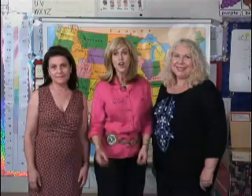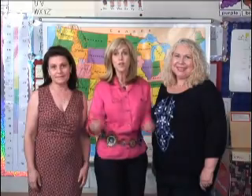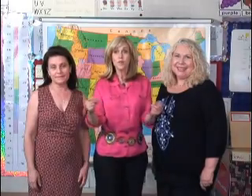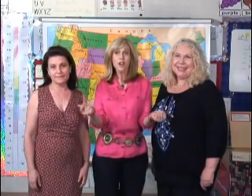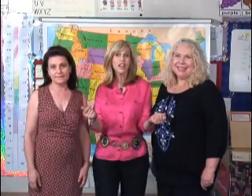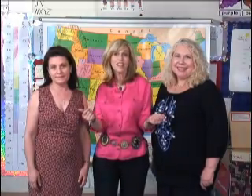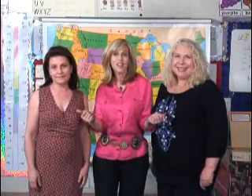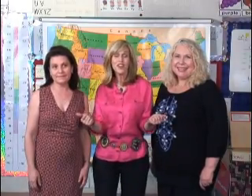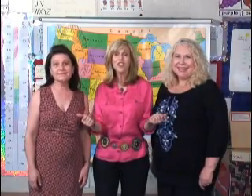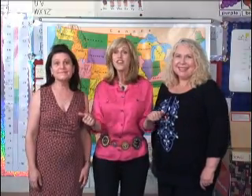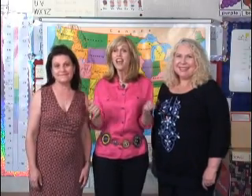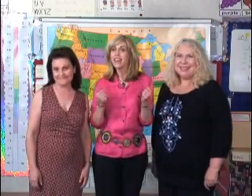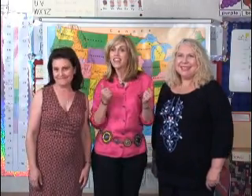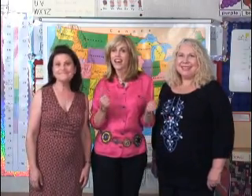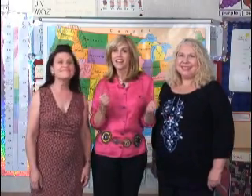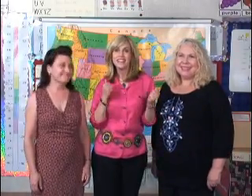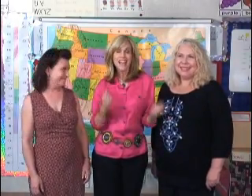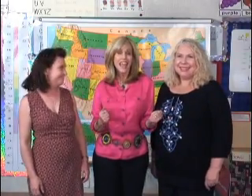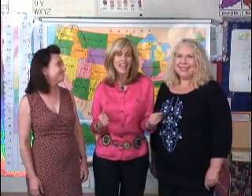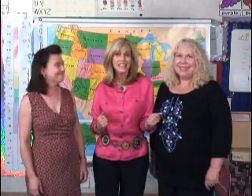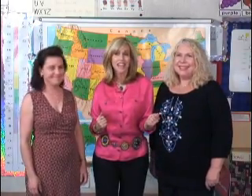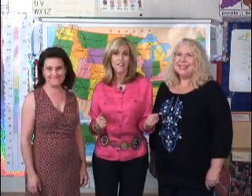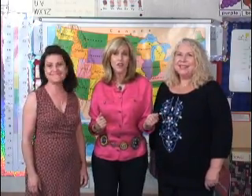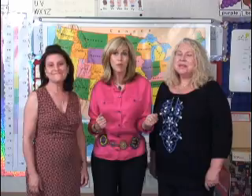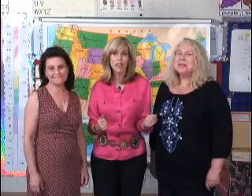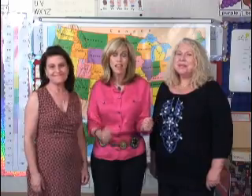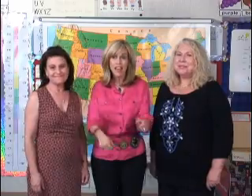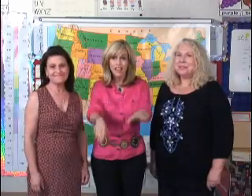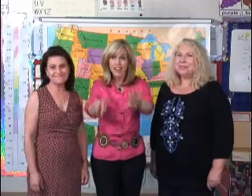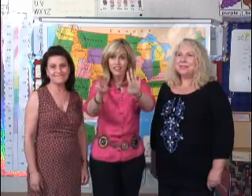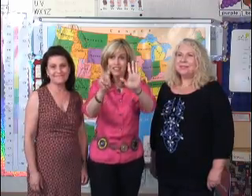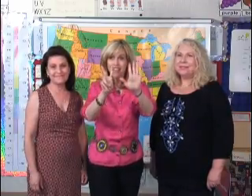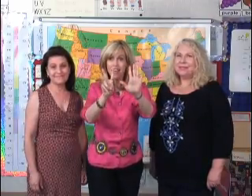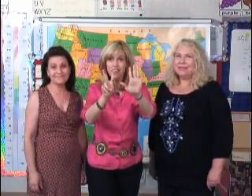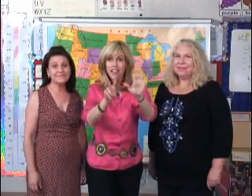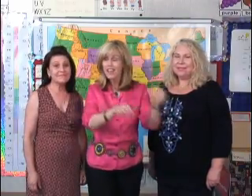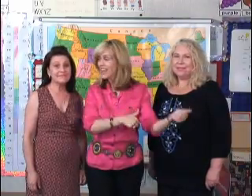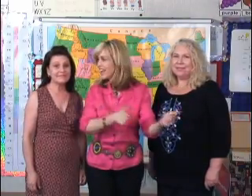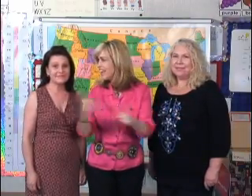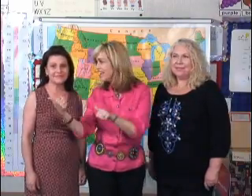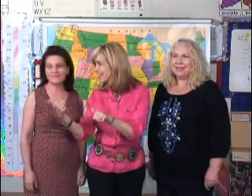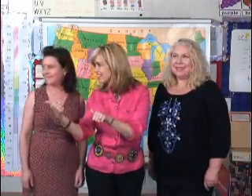We're going to learn the days of the week. There's seven. Hit it.